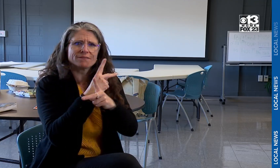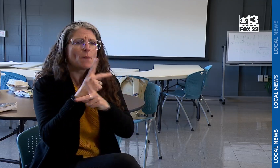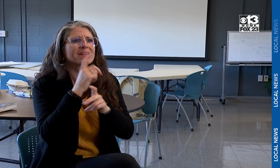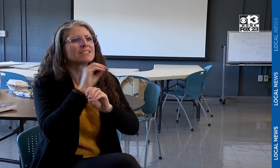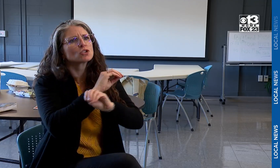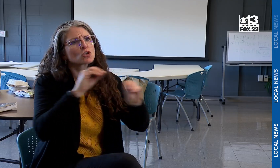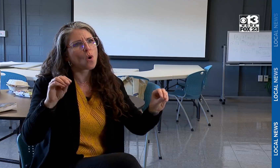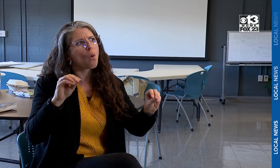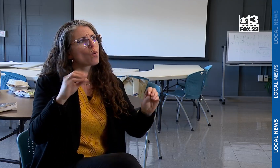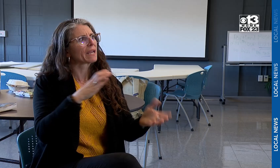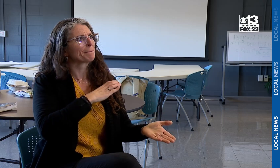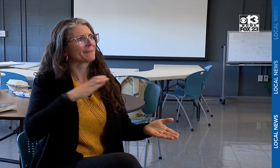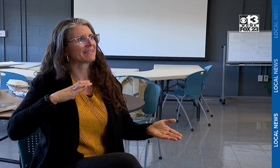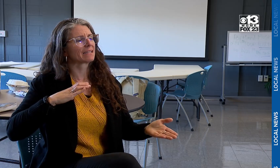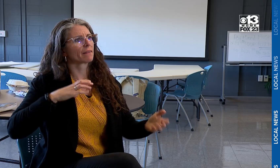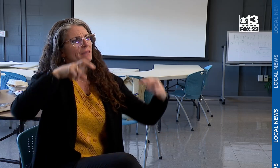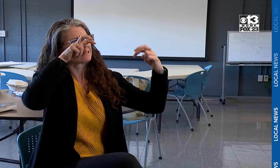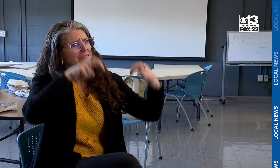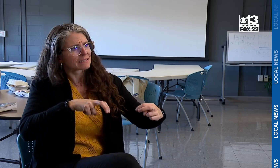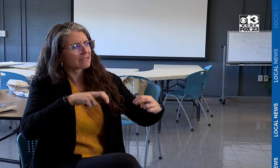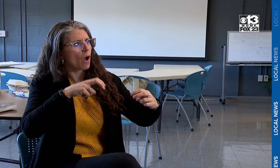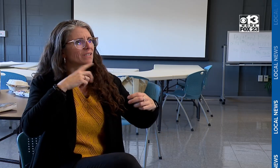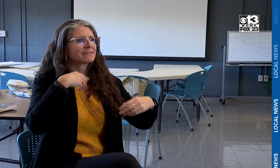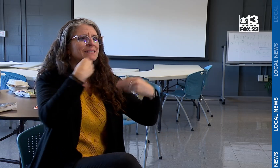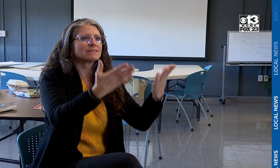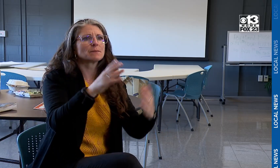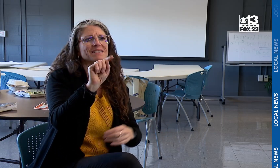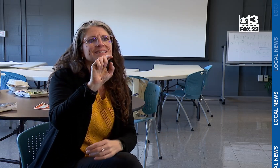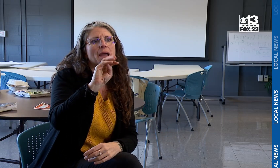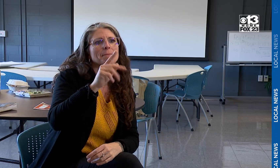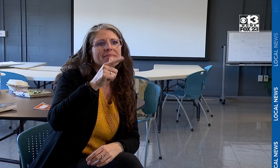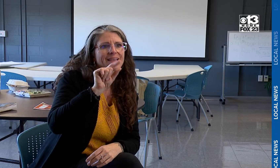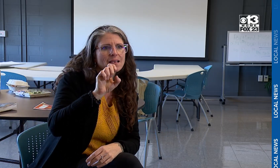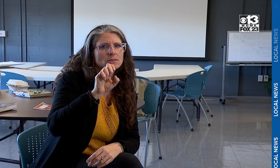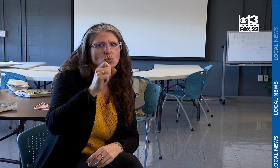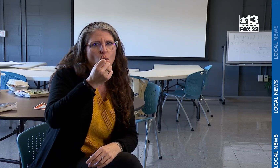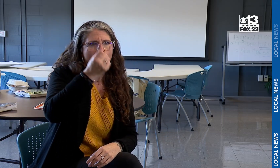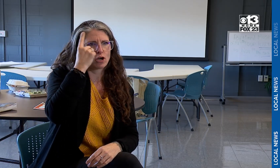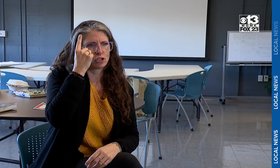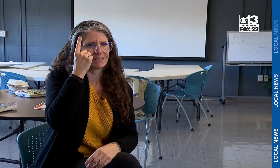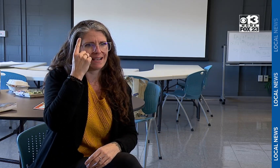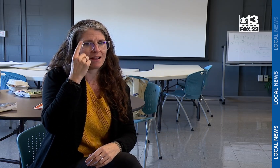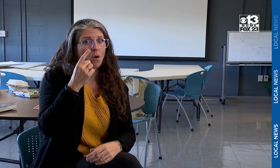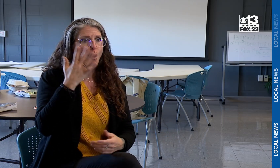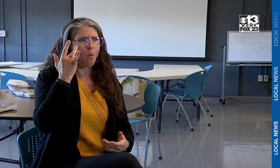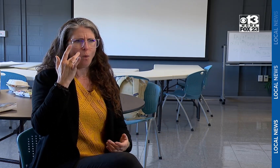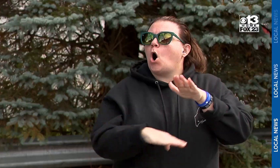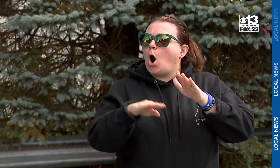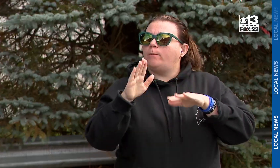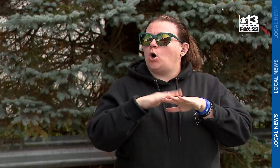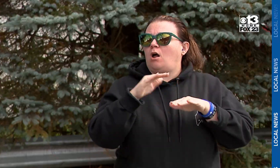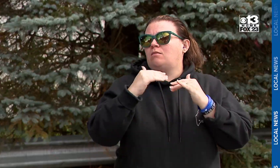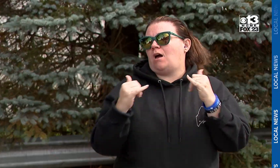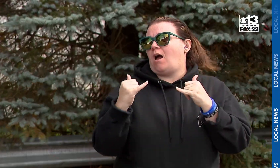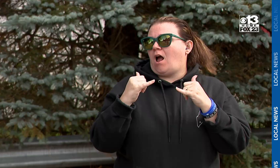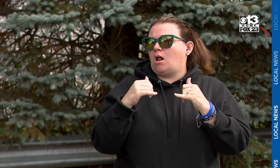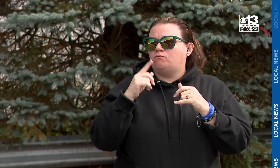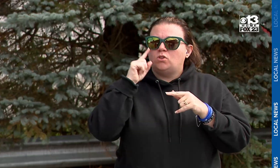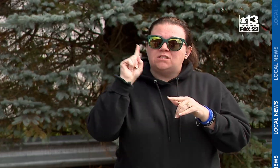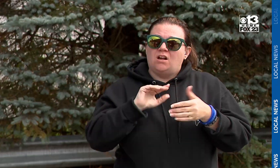confusion. But, you know, there's no committee that has sit down and said, here is the template. Really, bottom line is that the deaf and